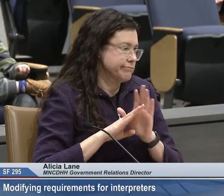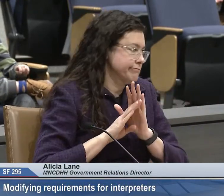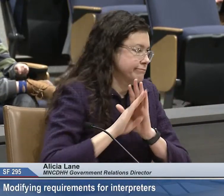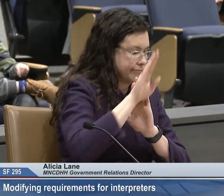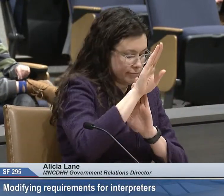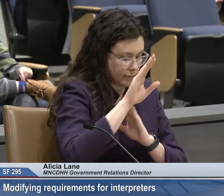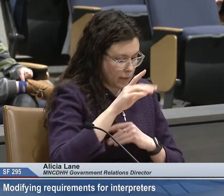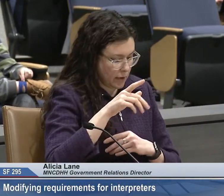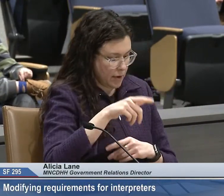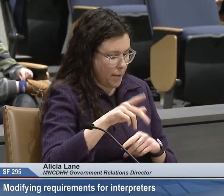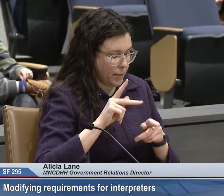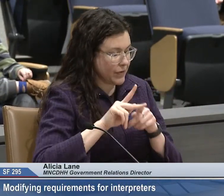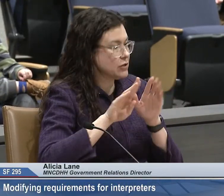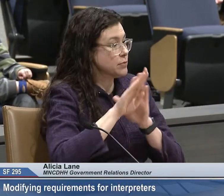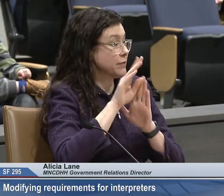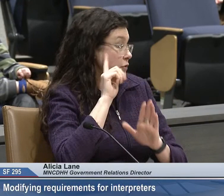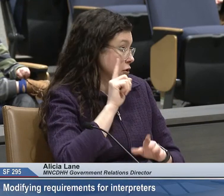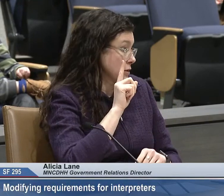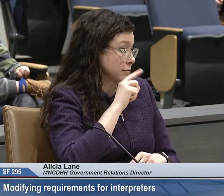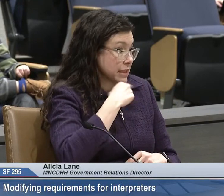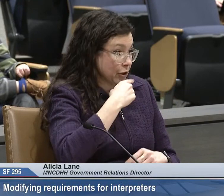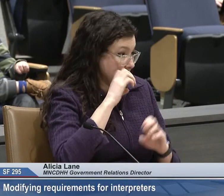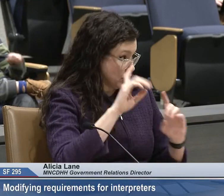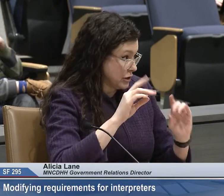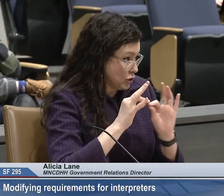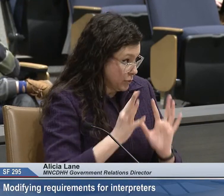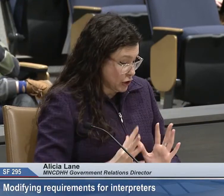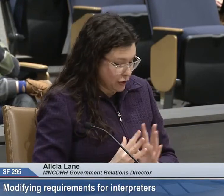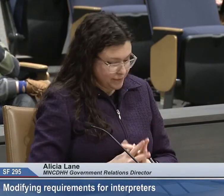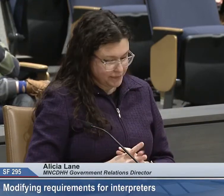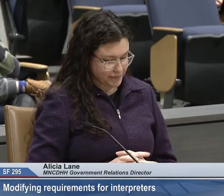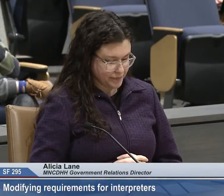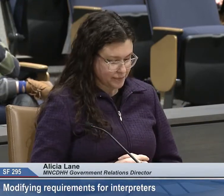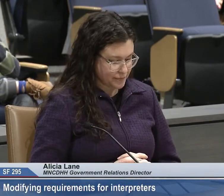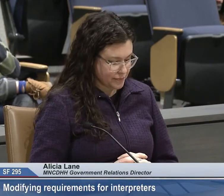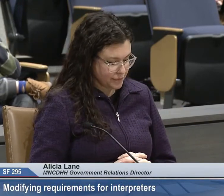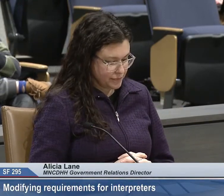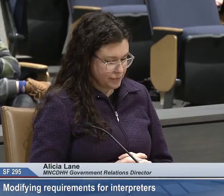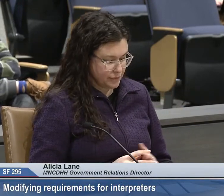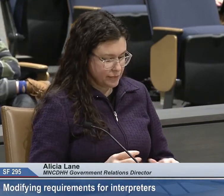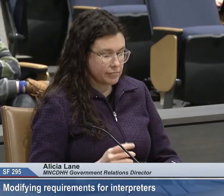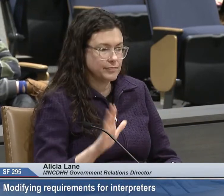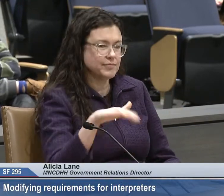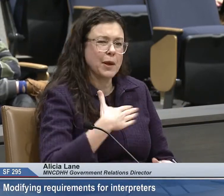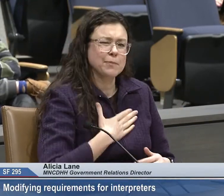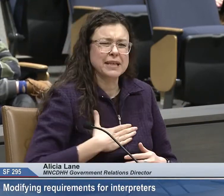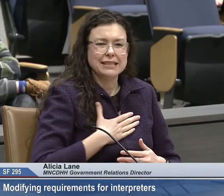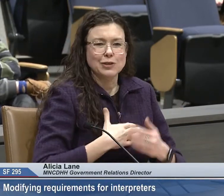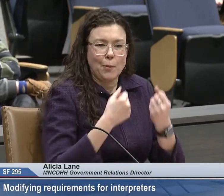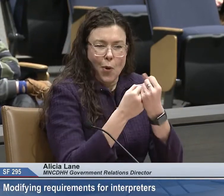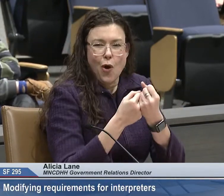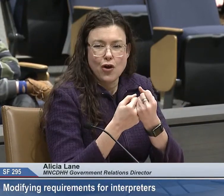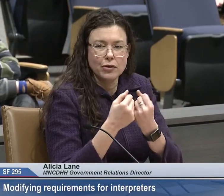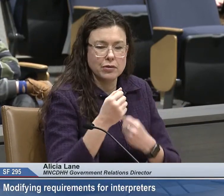accelerate the professional development of the hearing educational interpreters. Please